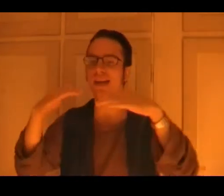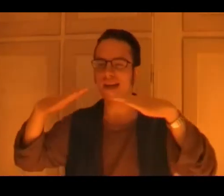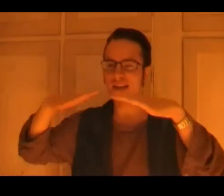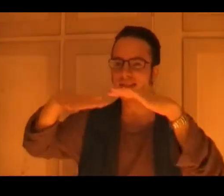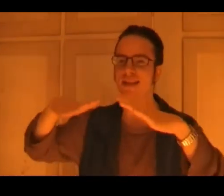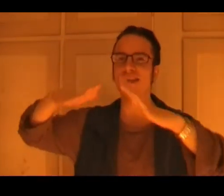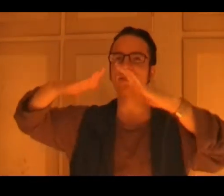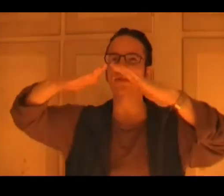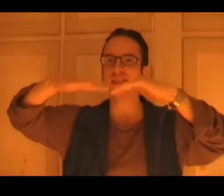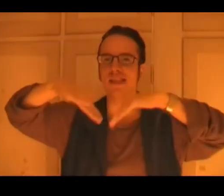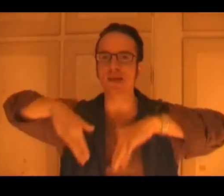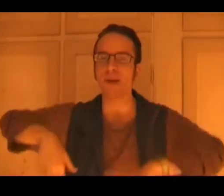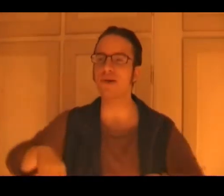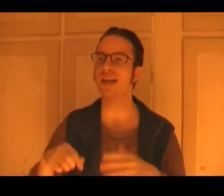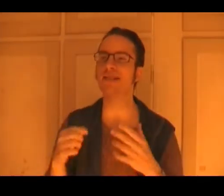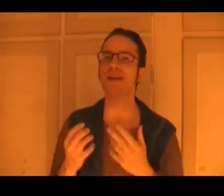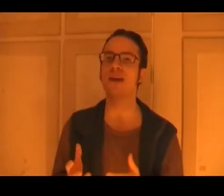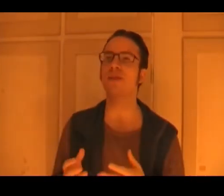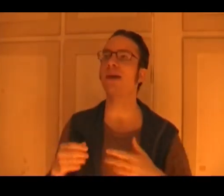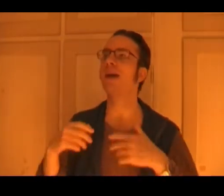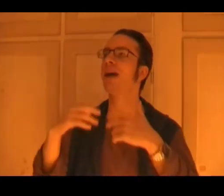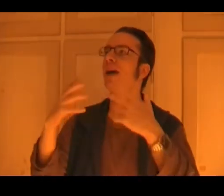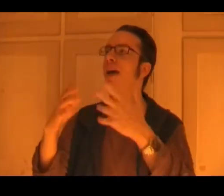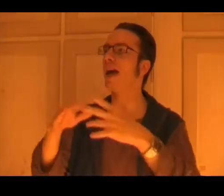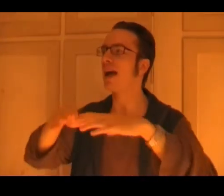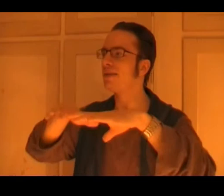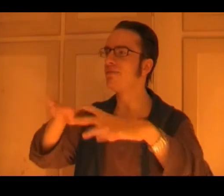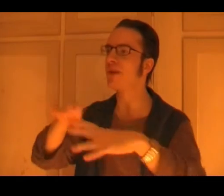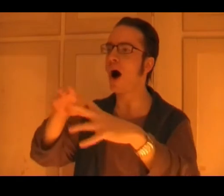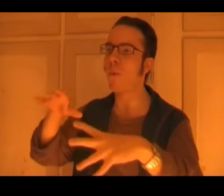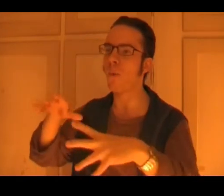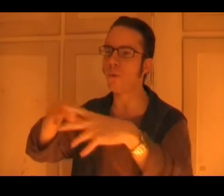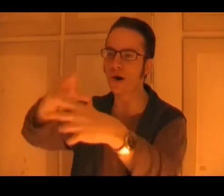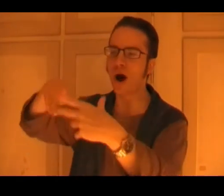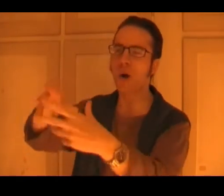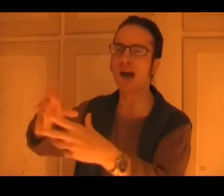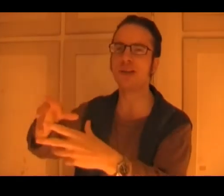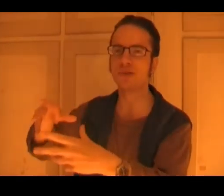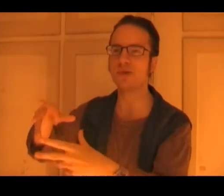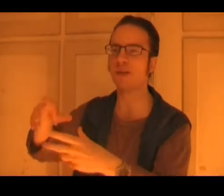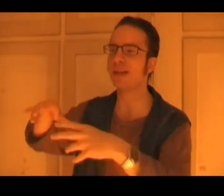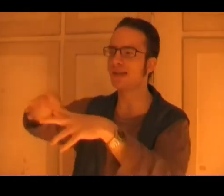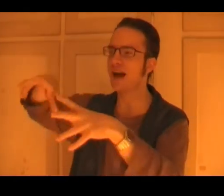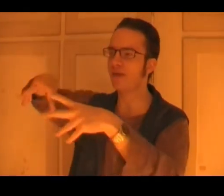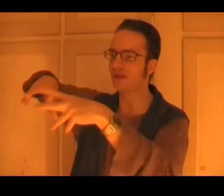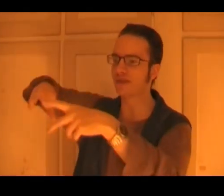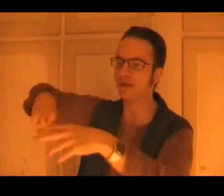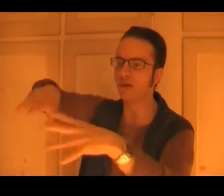cities just disappearing into nothing, and how, where Hawaii used to be is now just, you know,